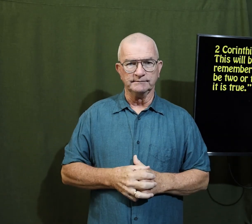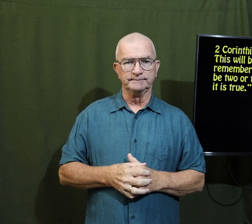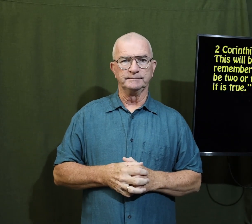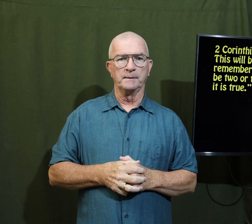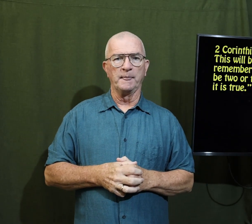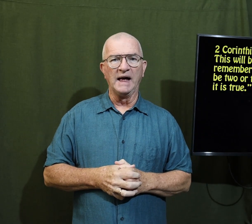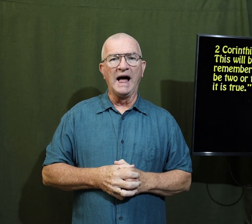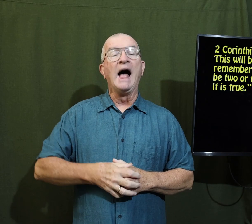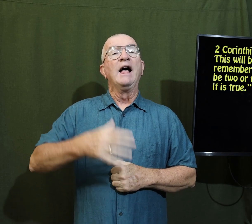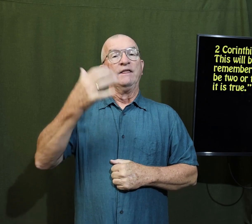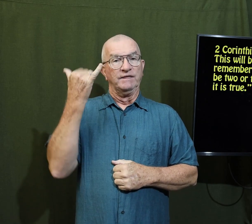Verse 1